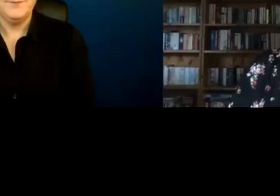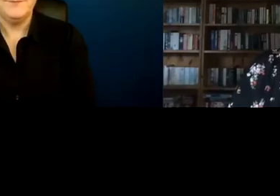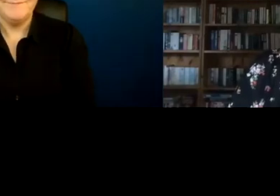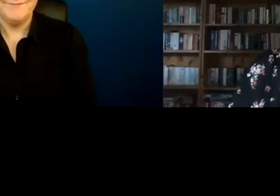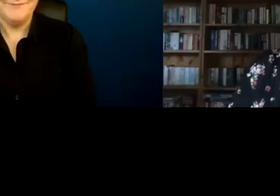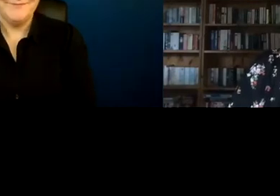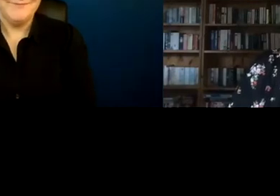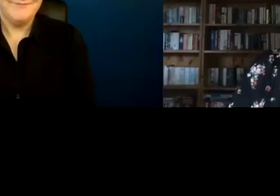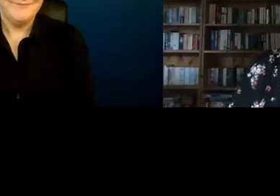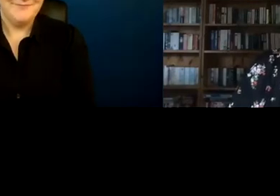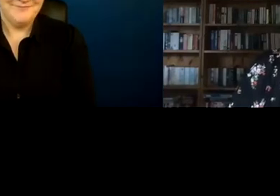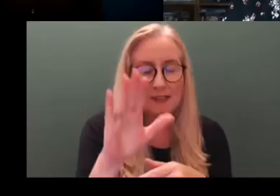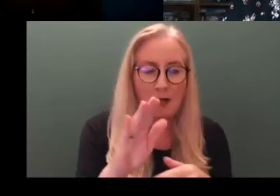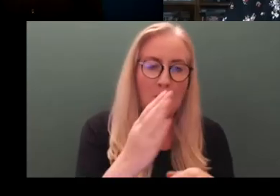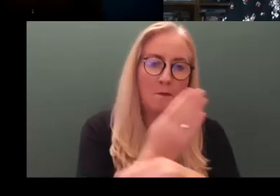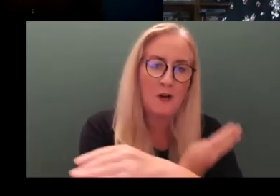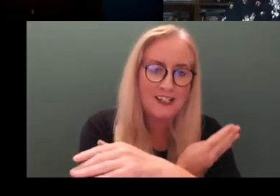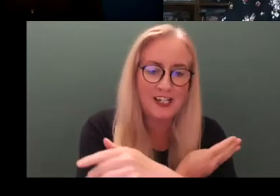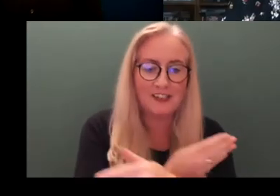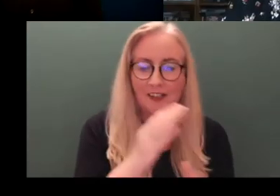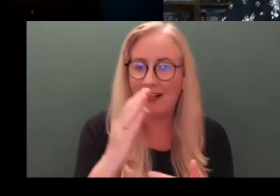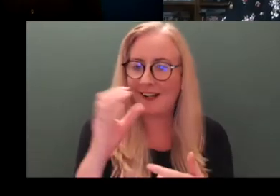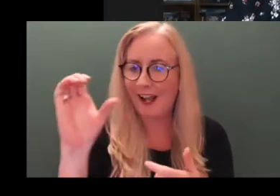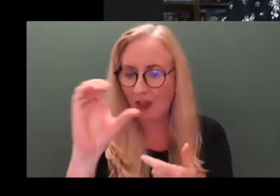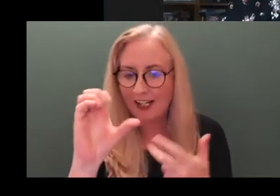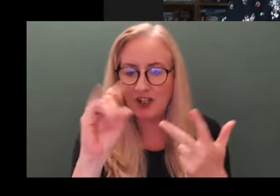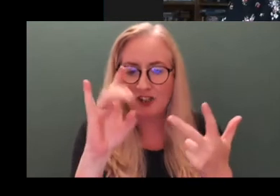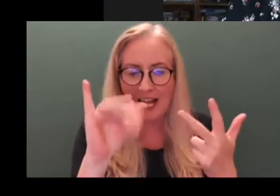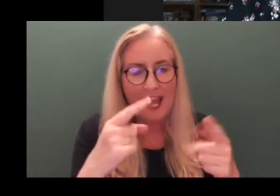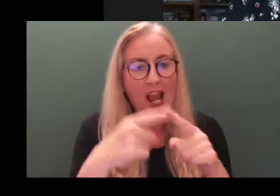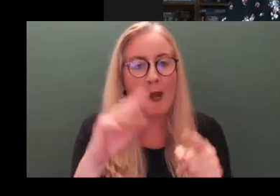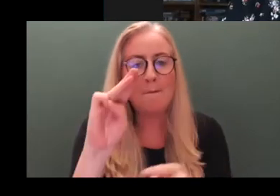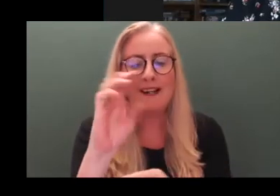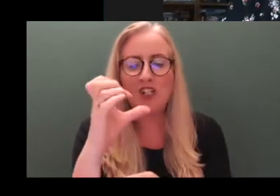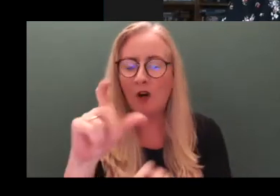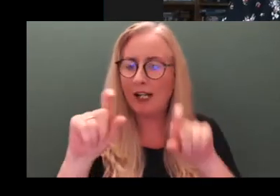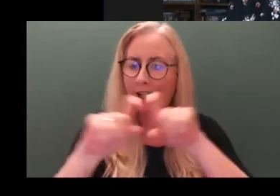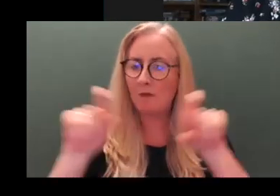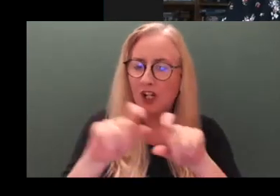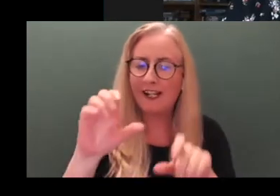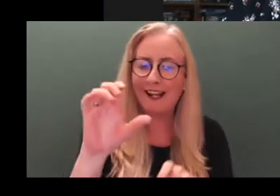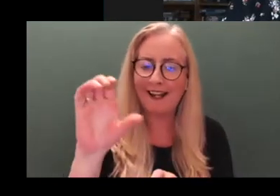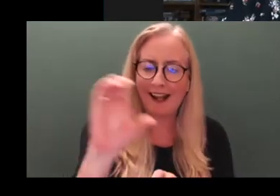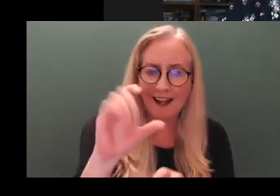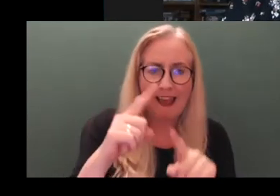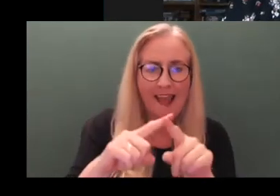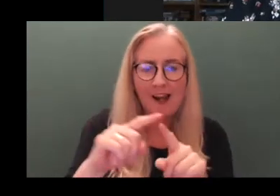interpreters, Bernadette, Catherine and Shelley, and our PCR captioners, Shane and Michelle.